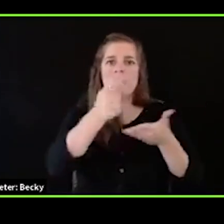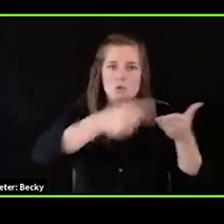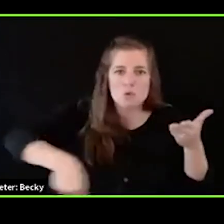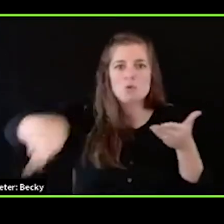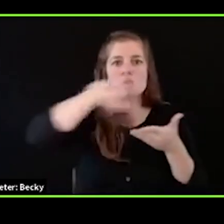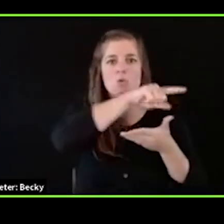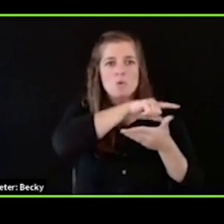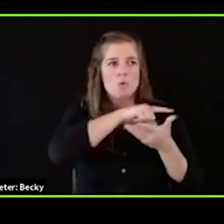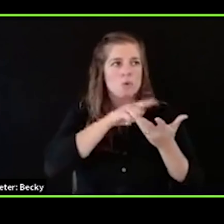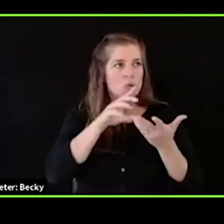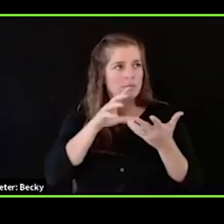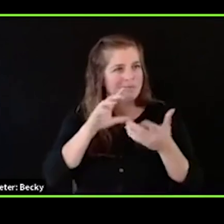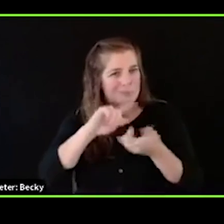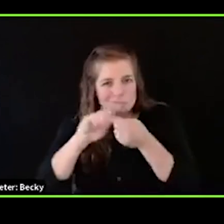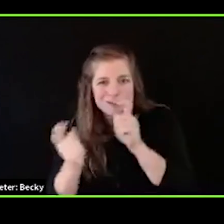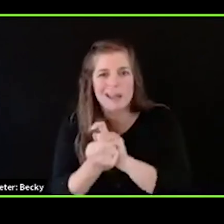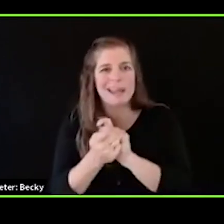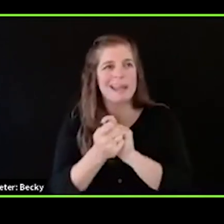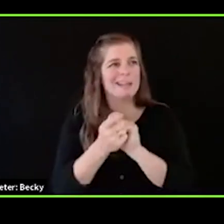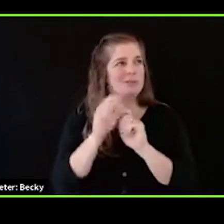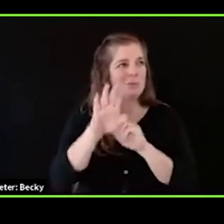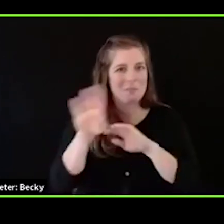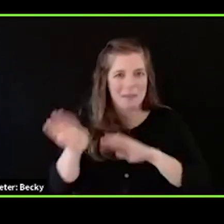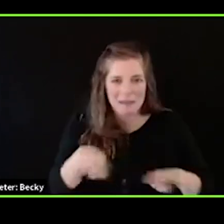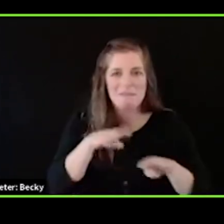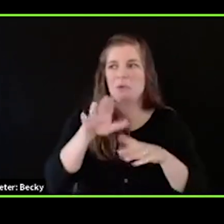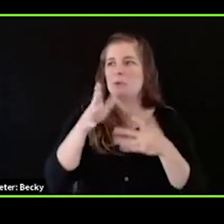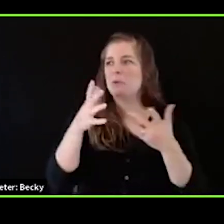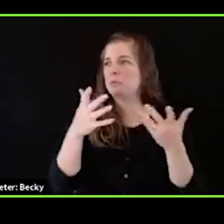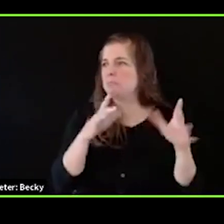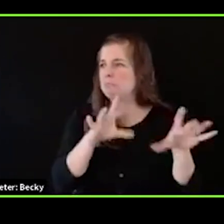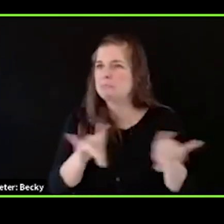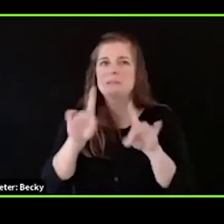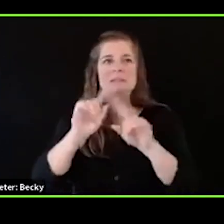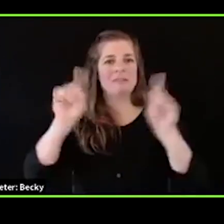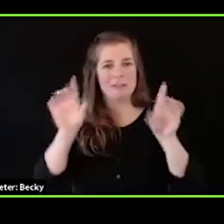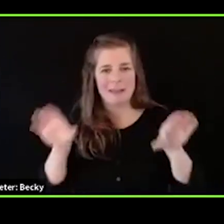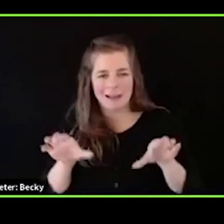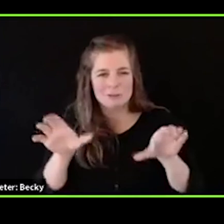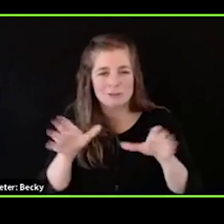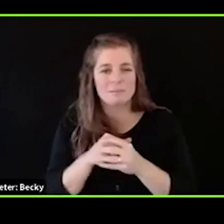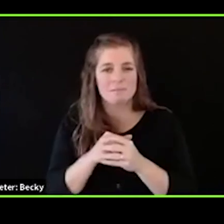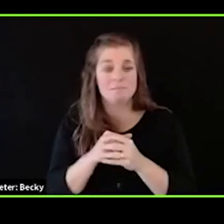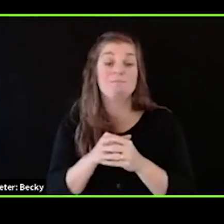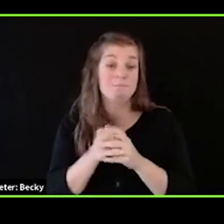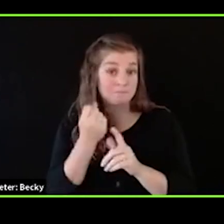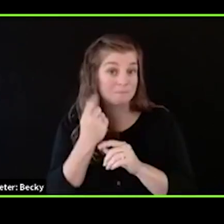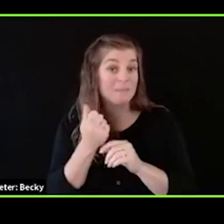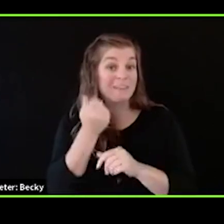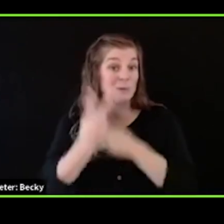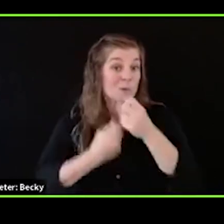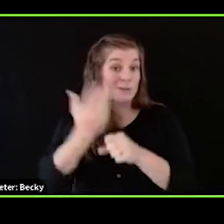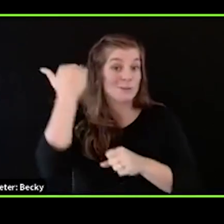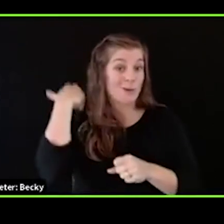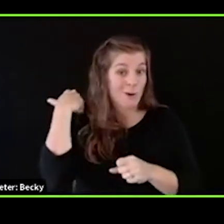and even actions that will be beneficial to all of us. So a few years ago, I had this incredible blessing of being